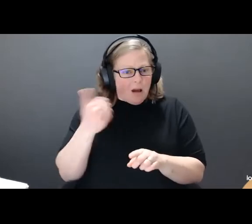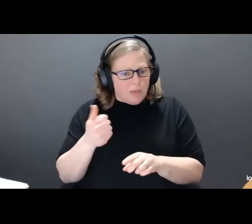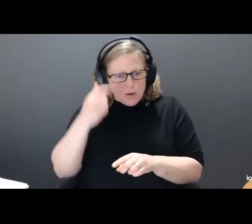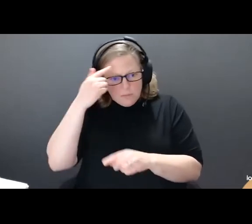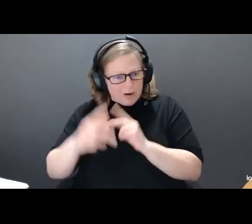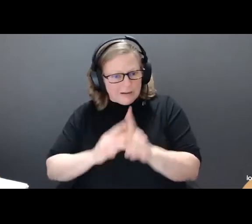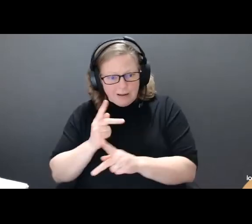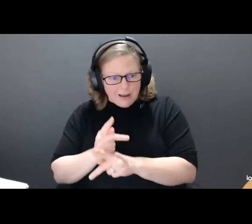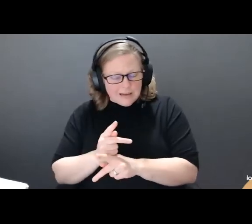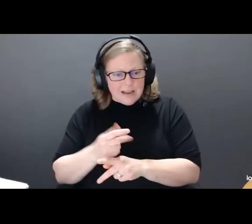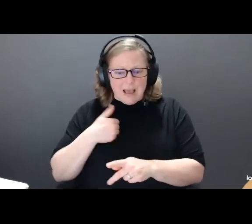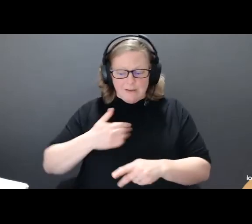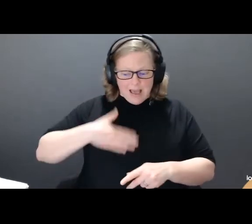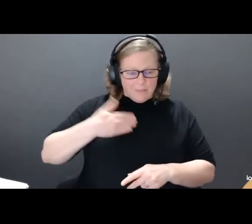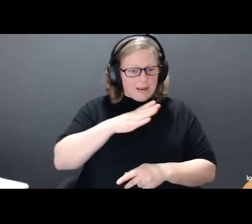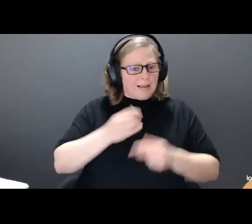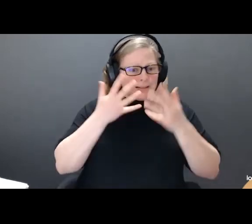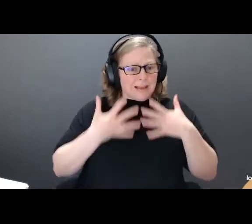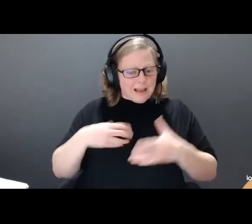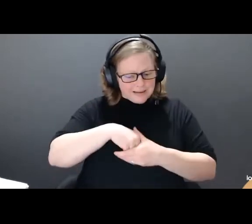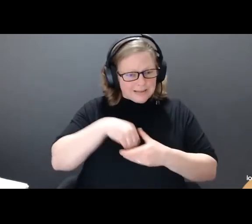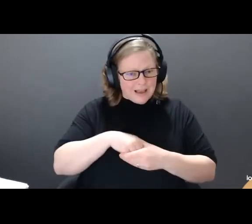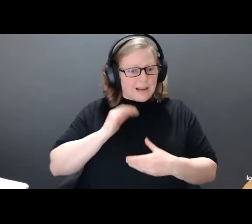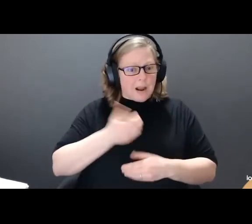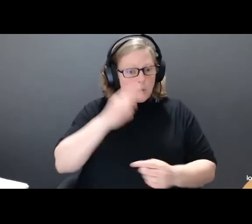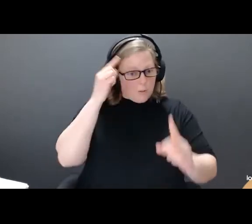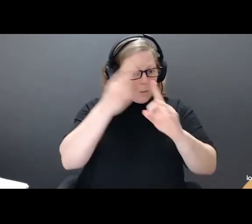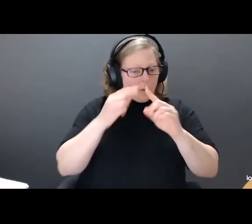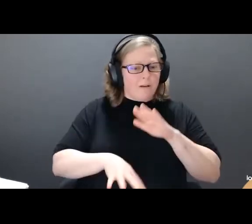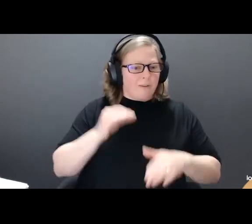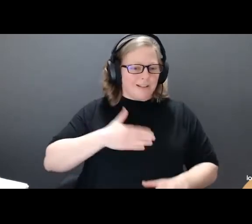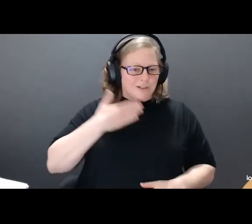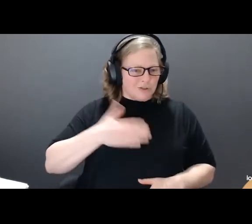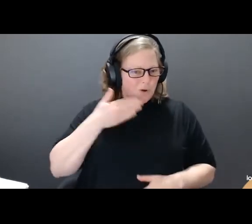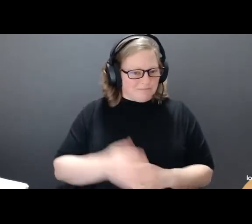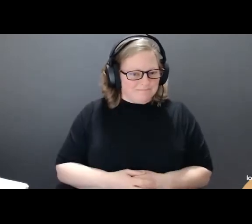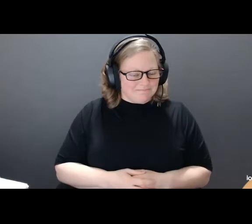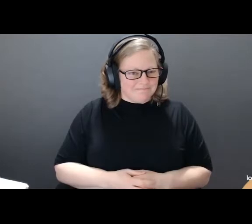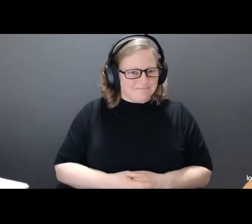in it. And all we have to do is find the joy. Thank you, everybody.